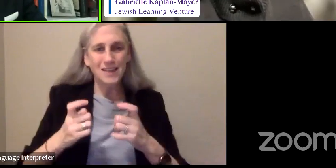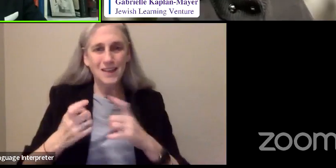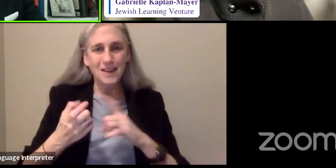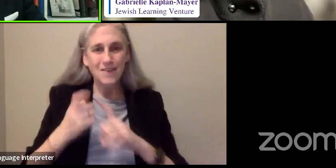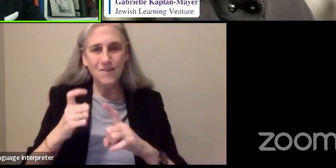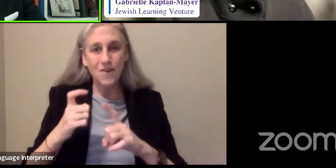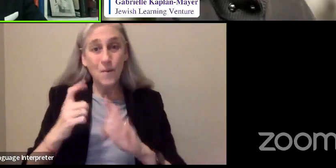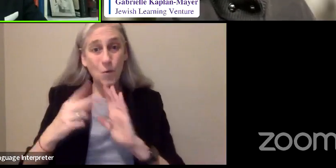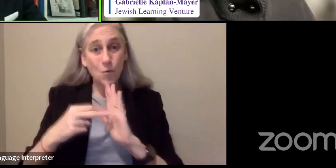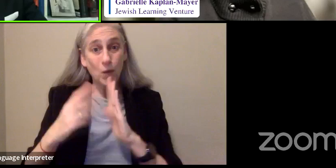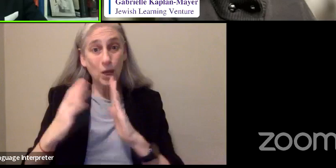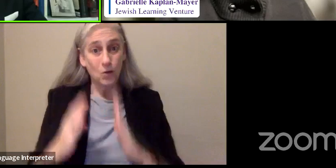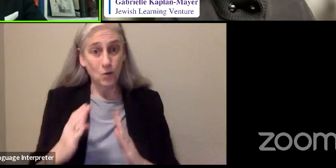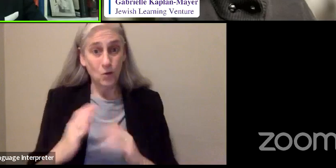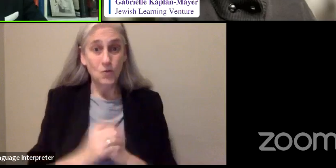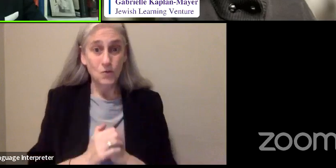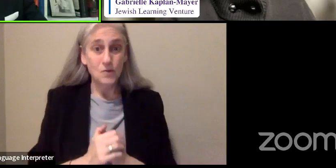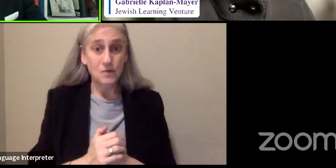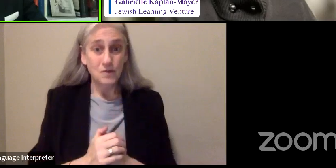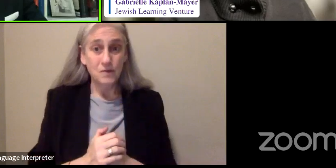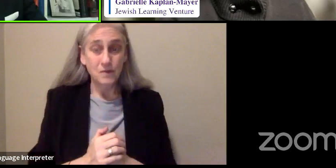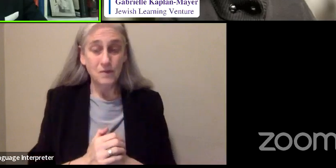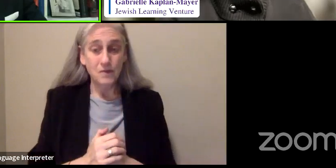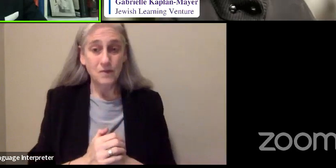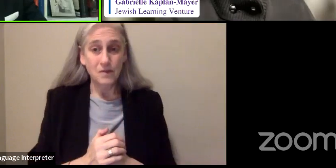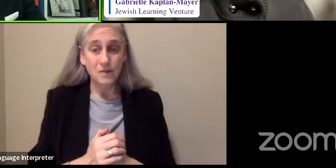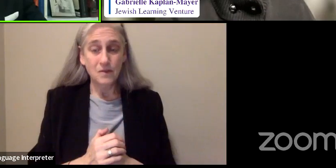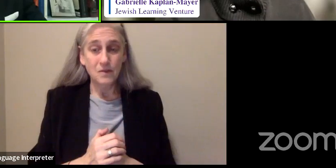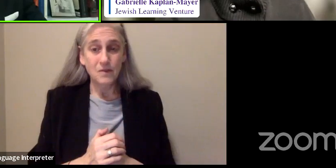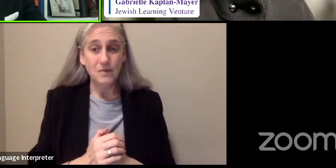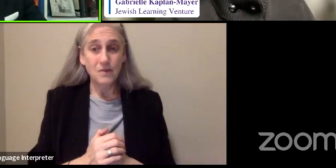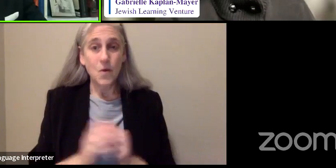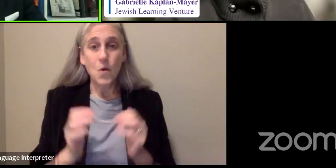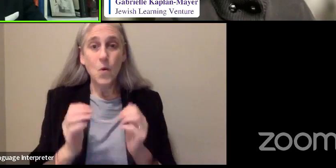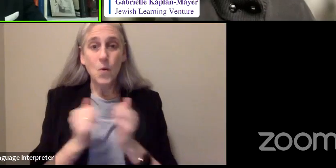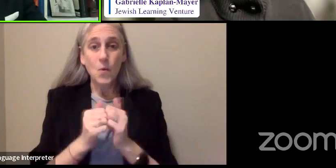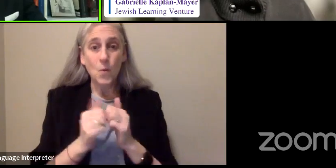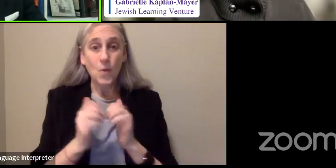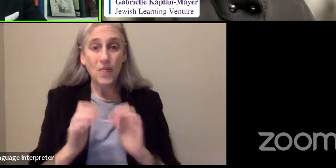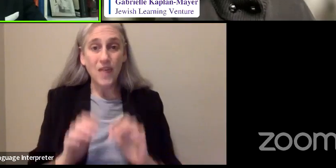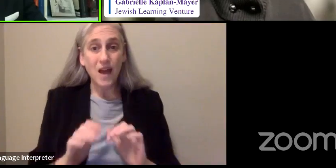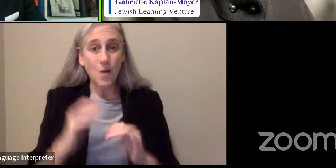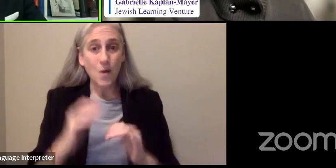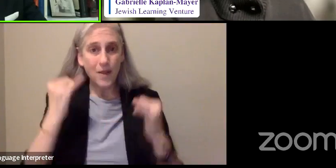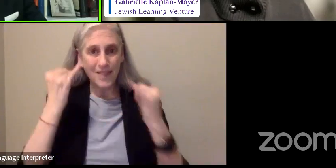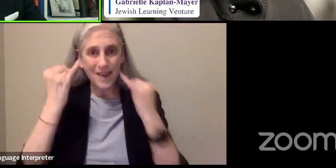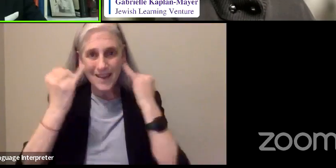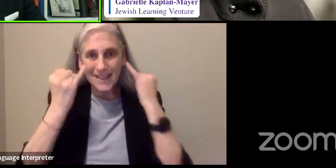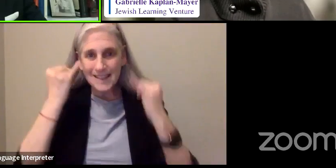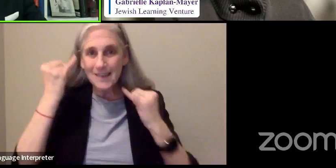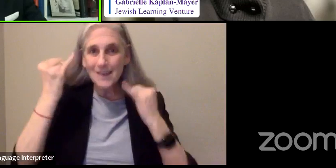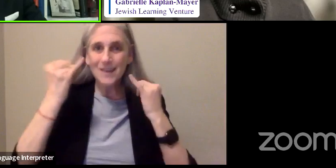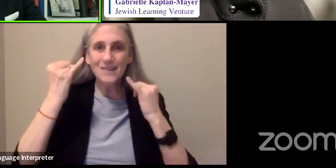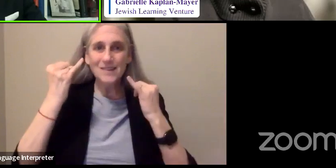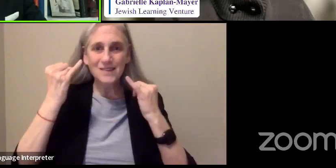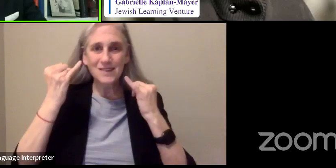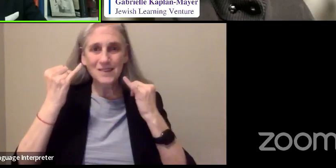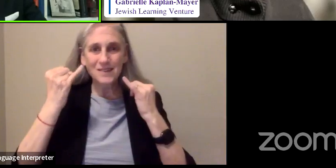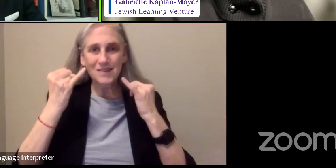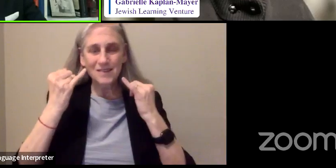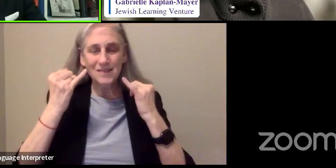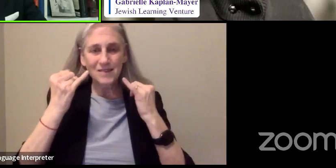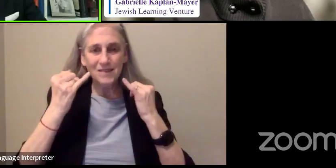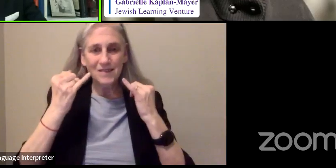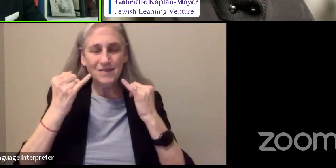and without the ideas that underpinned Western